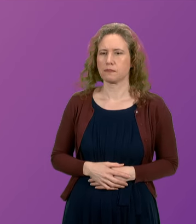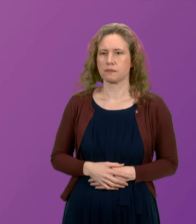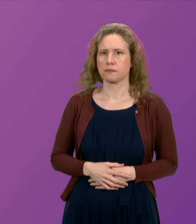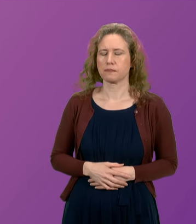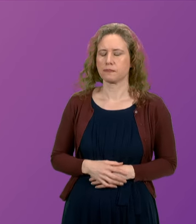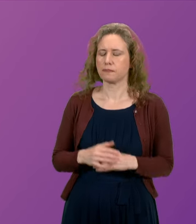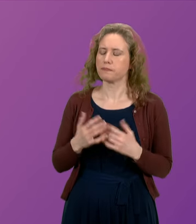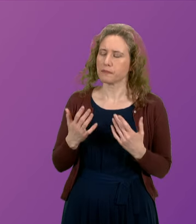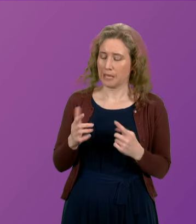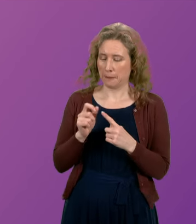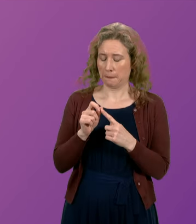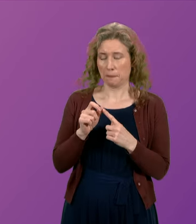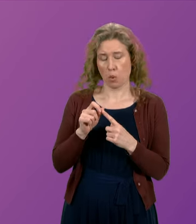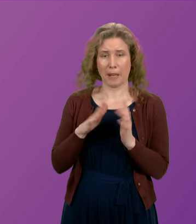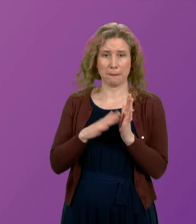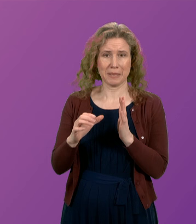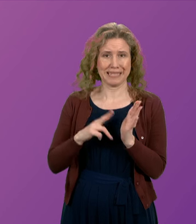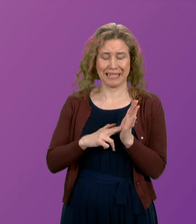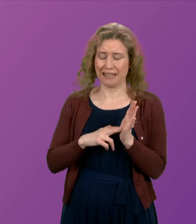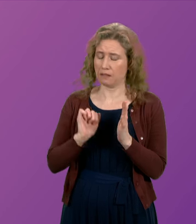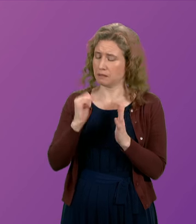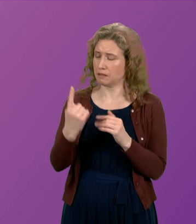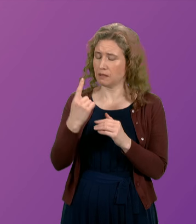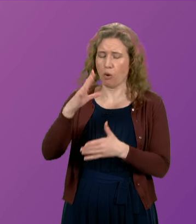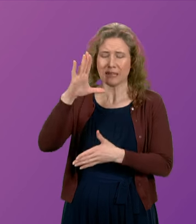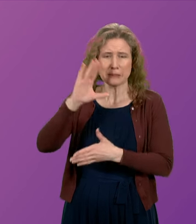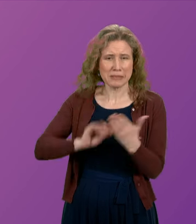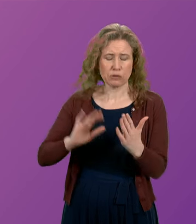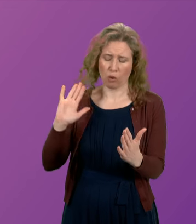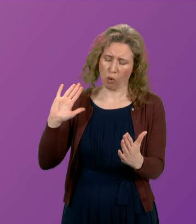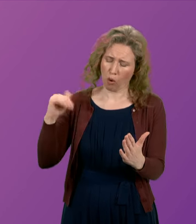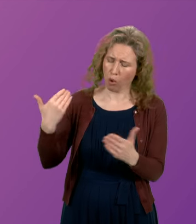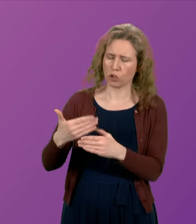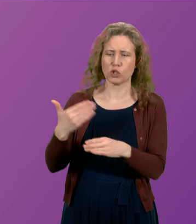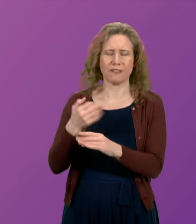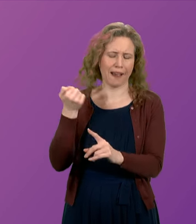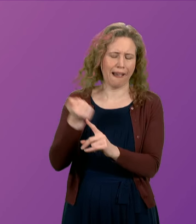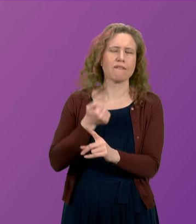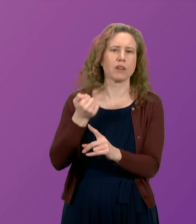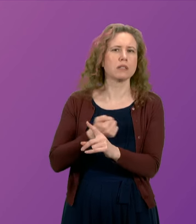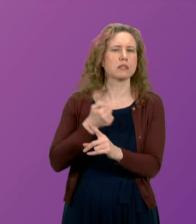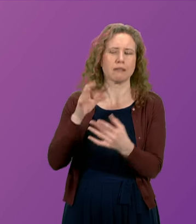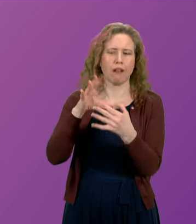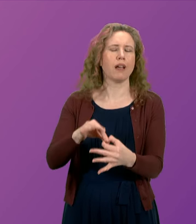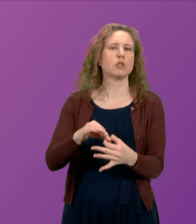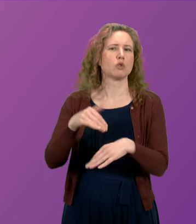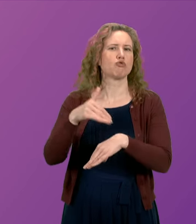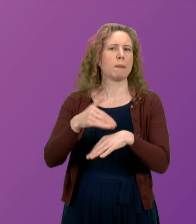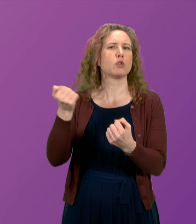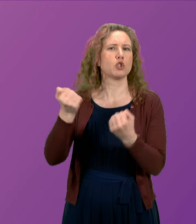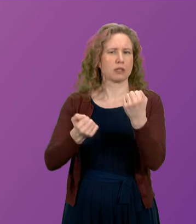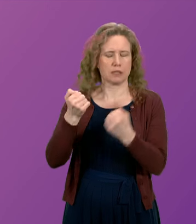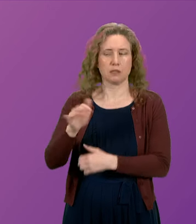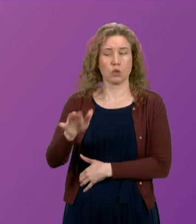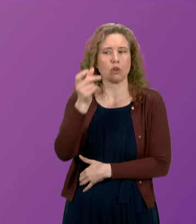President, Pauline McNeill is a very experienced long-serving advocate in the whole area of criminal justice so she will